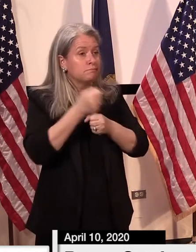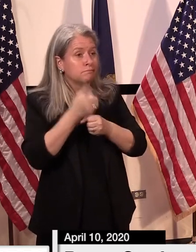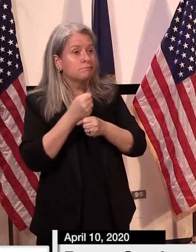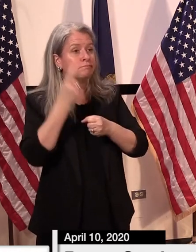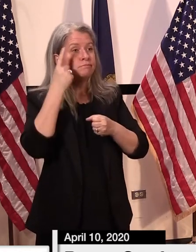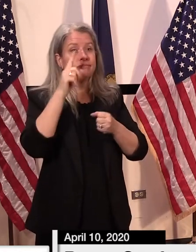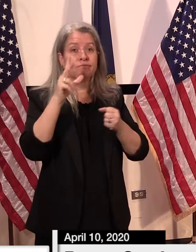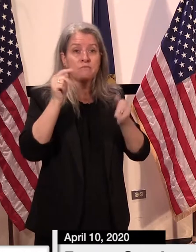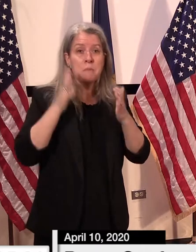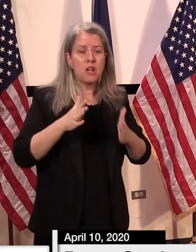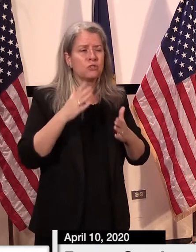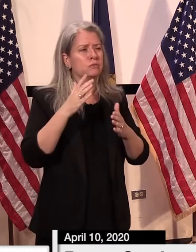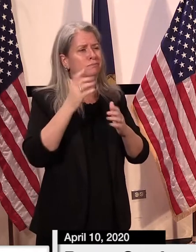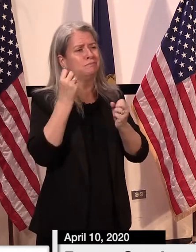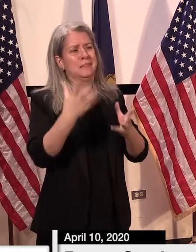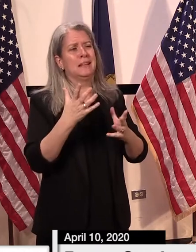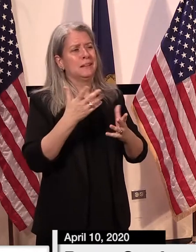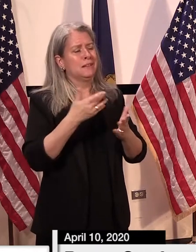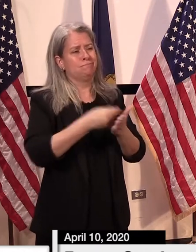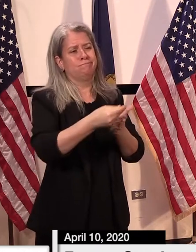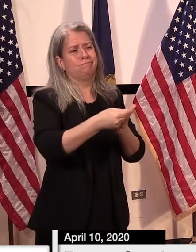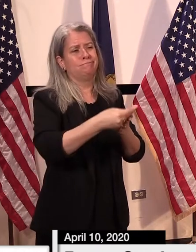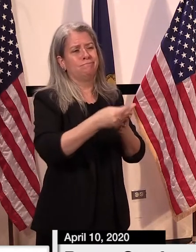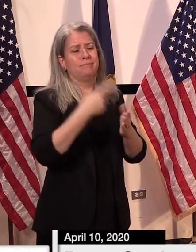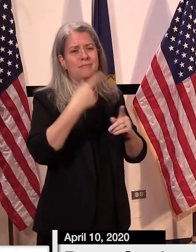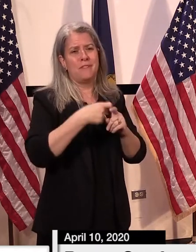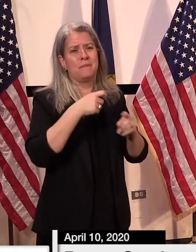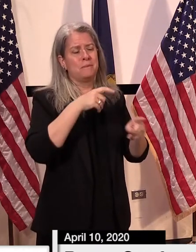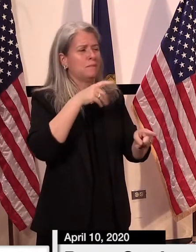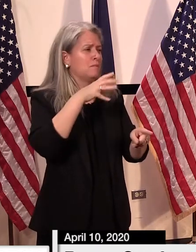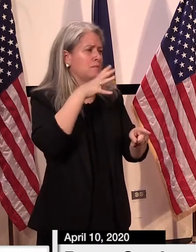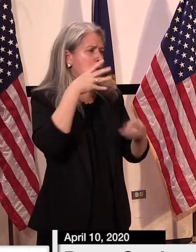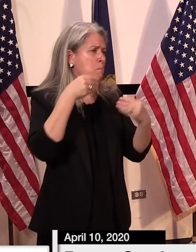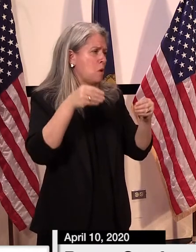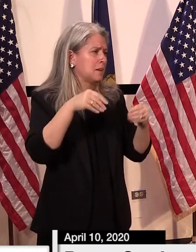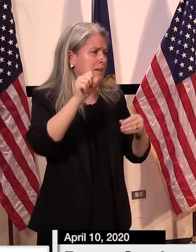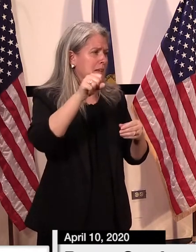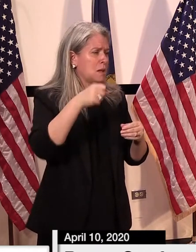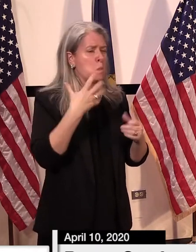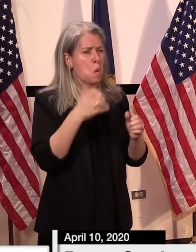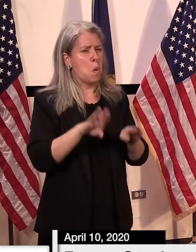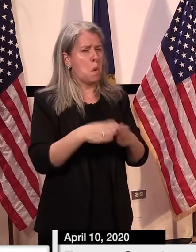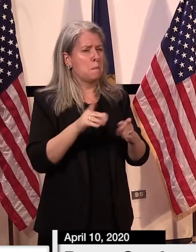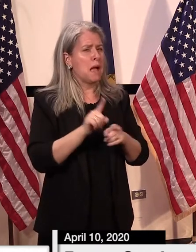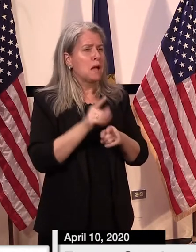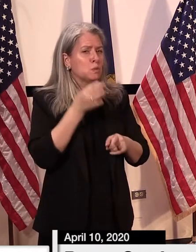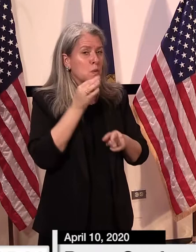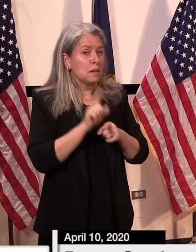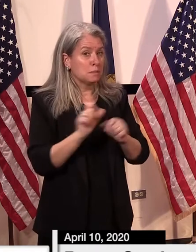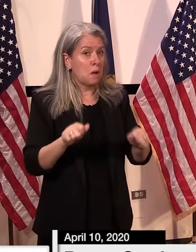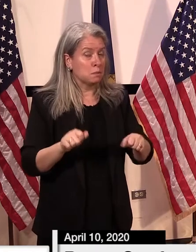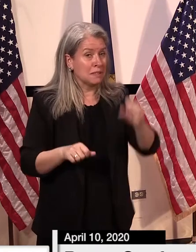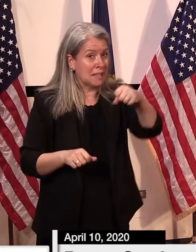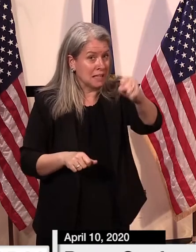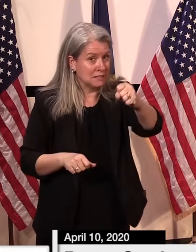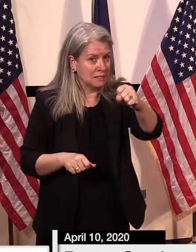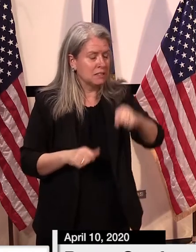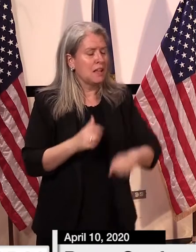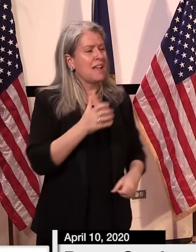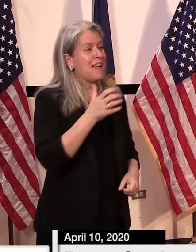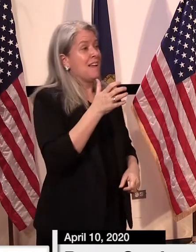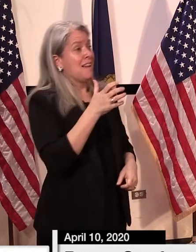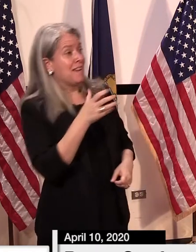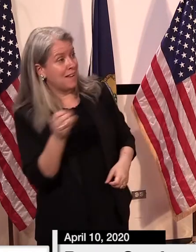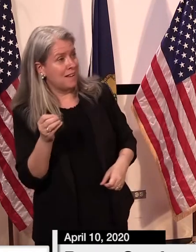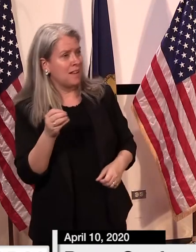And, um, and, we want to make sure that they open up as soon as possible. Um, but I would, I would also offer, uh, that, uh, those